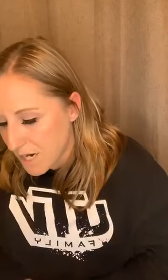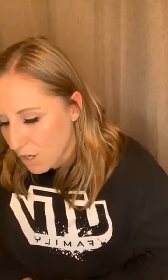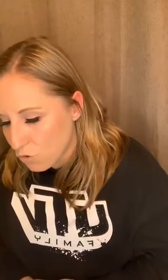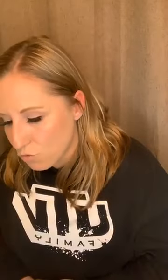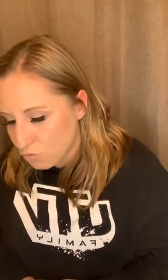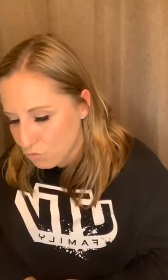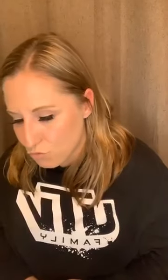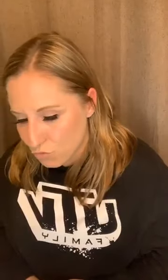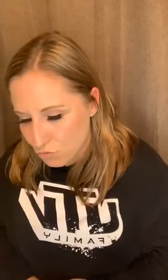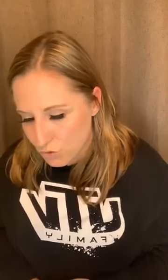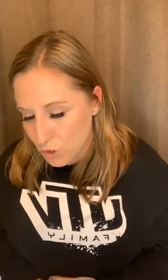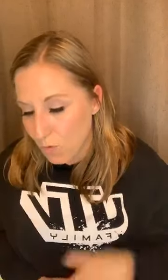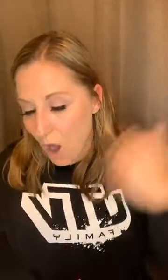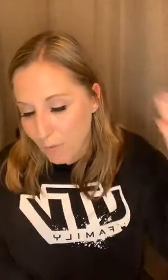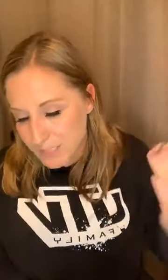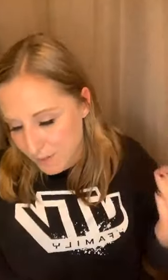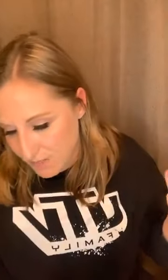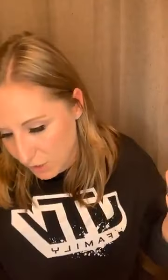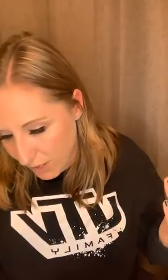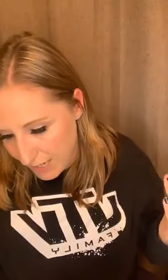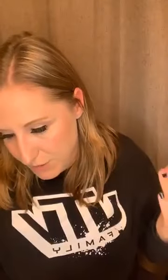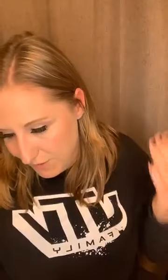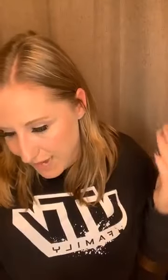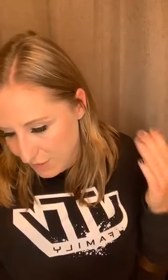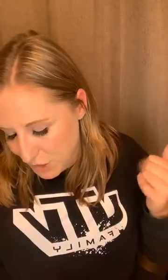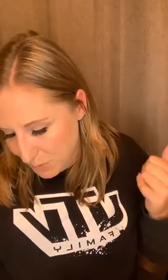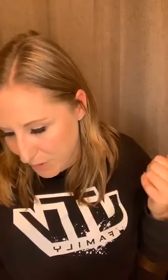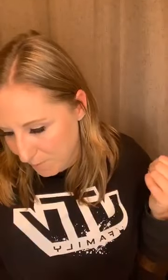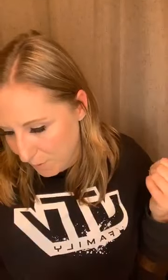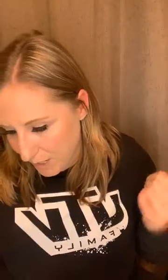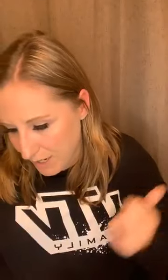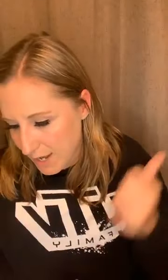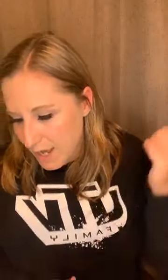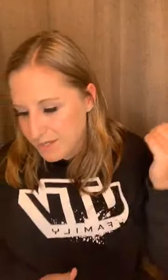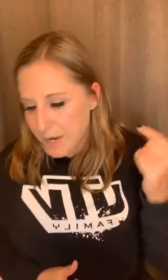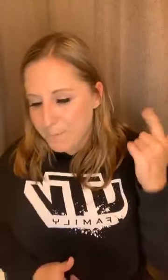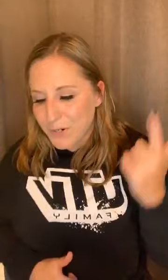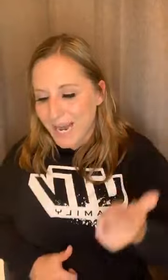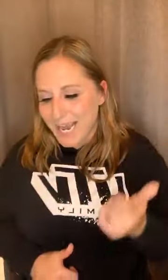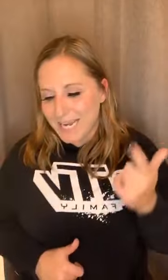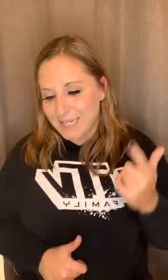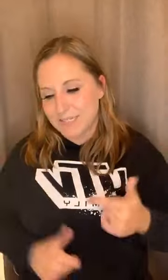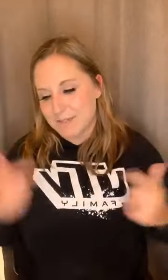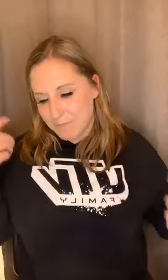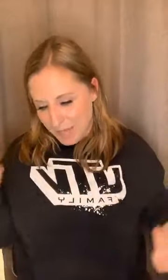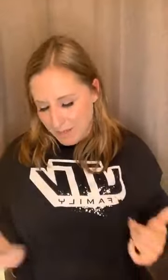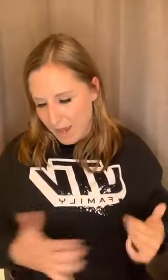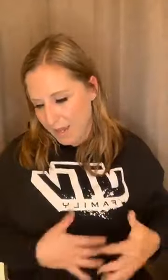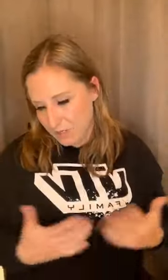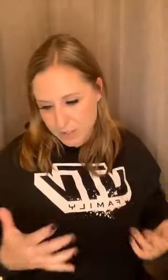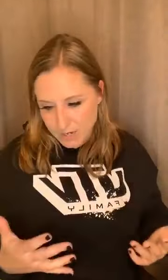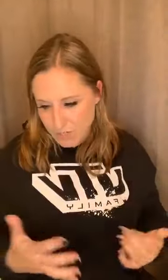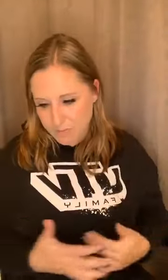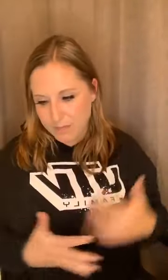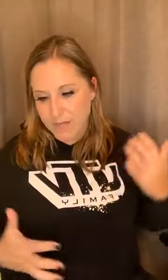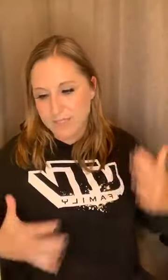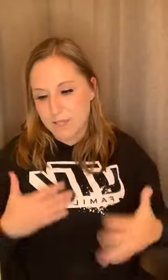so always pivot to gratitude. That is super important. Number eight is, and I just kind of talked about that is self